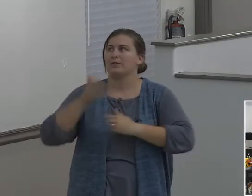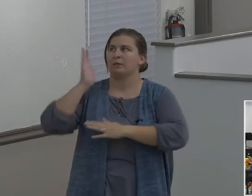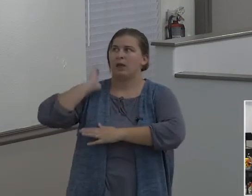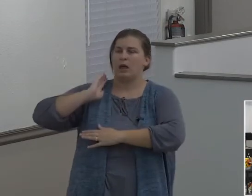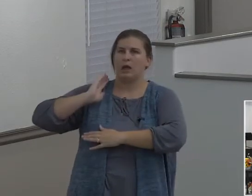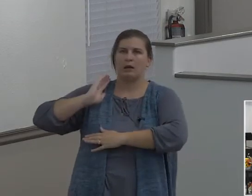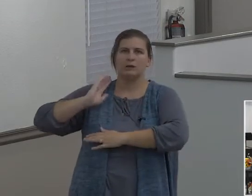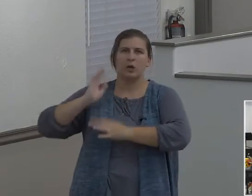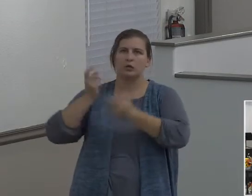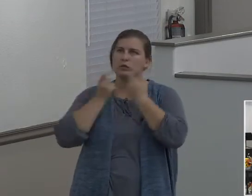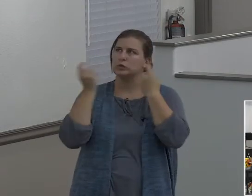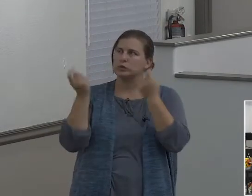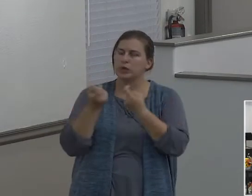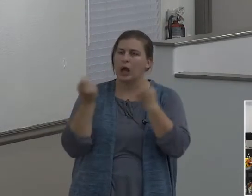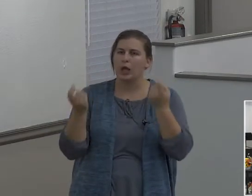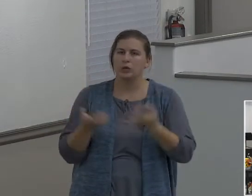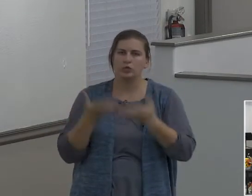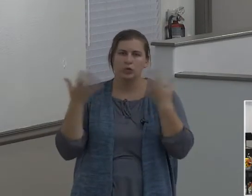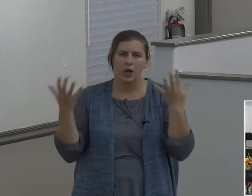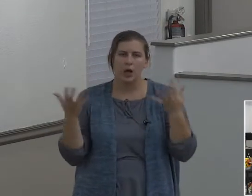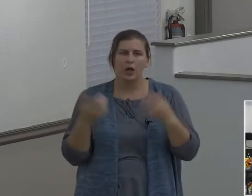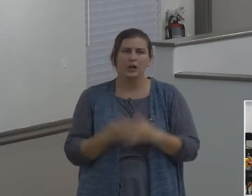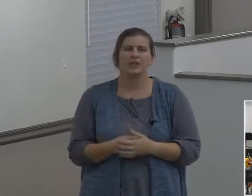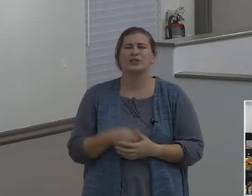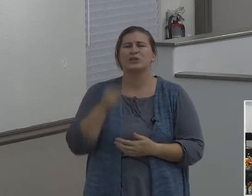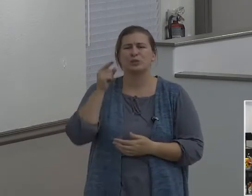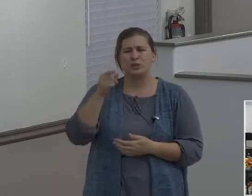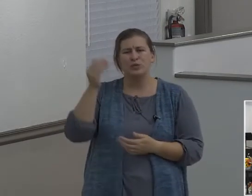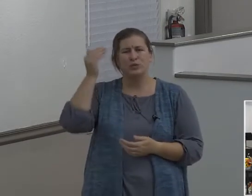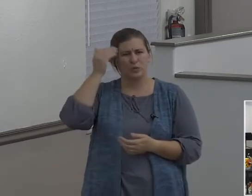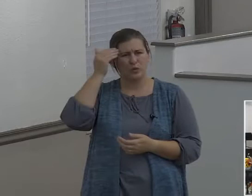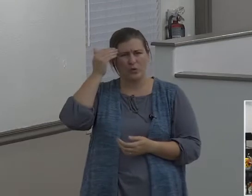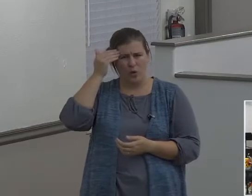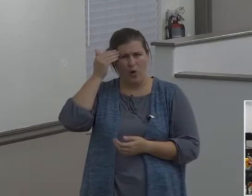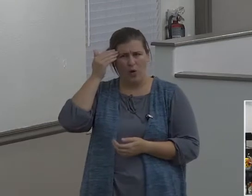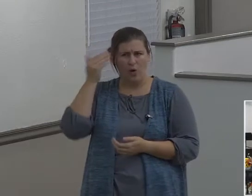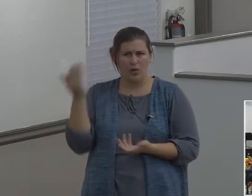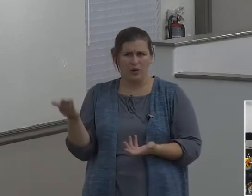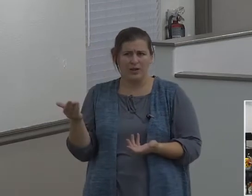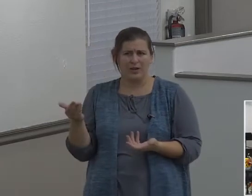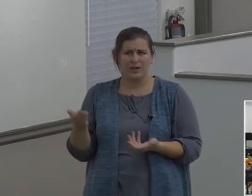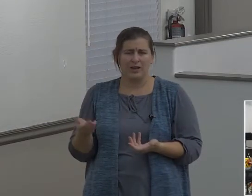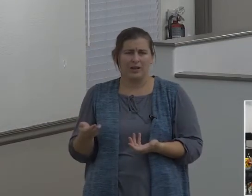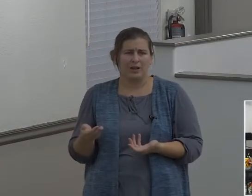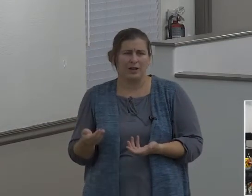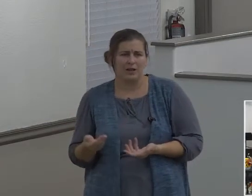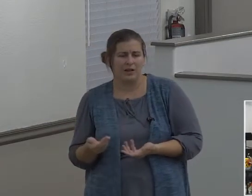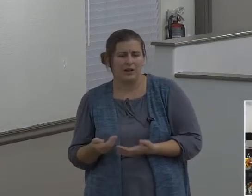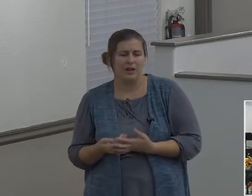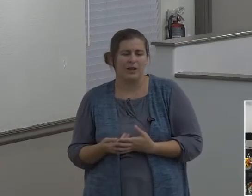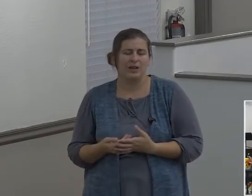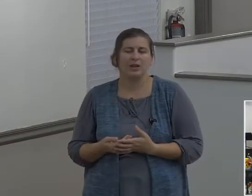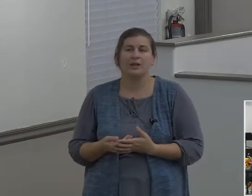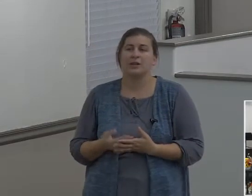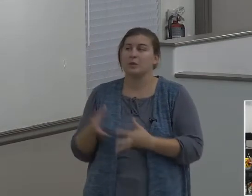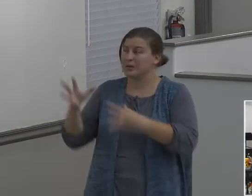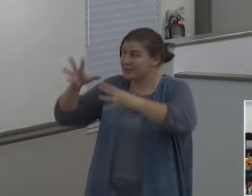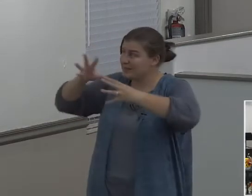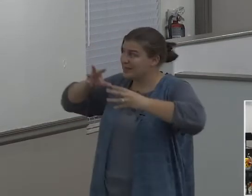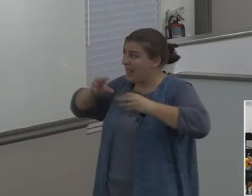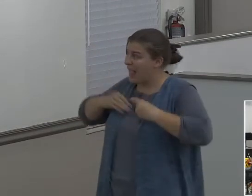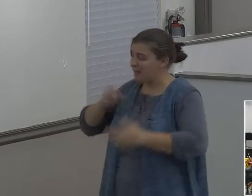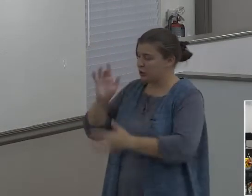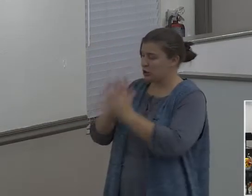before you got saved, you know what it is to know that, you know, you come to Jesus, you receive him as your savior,